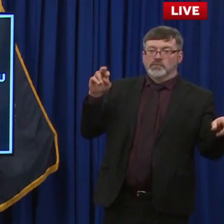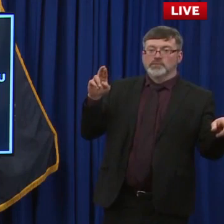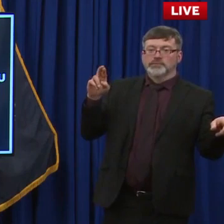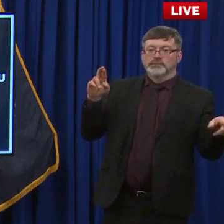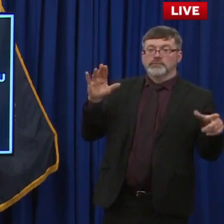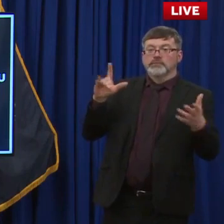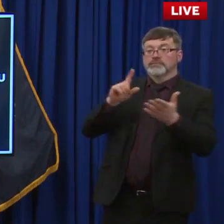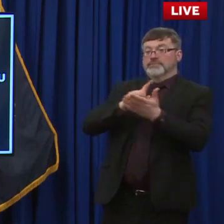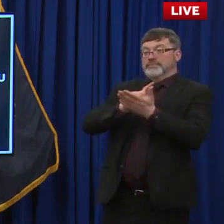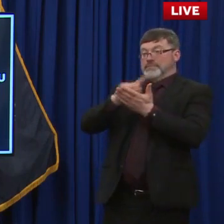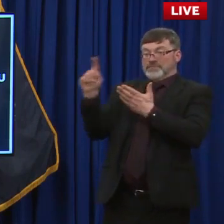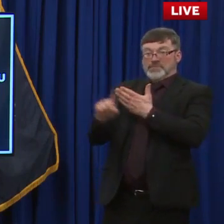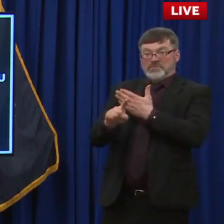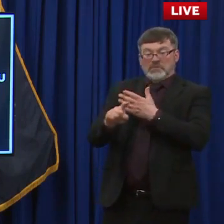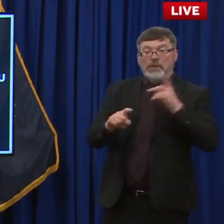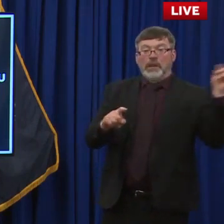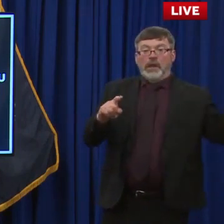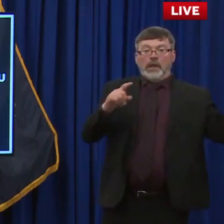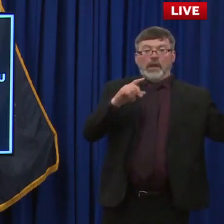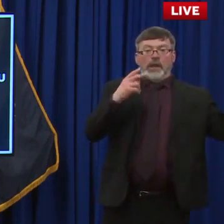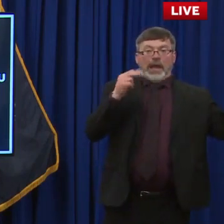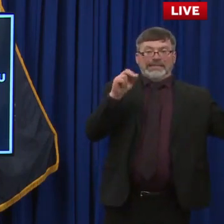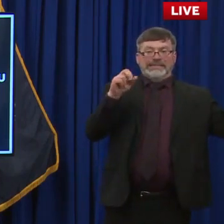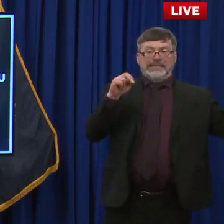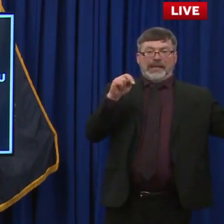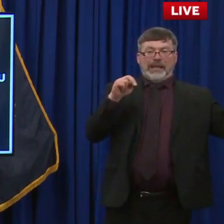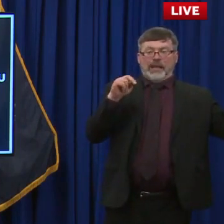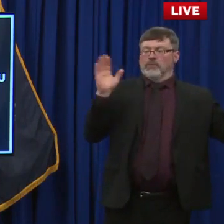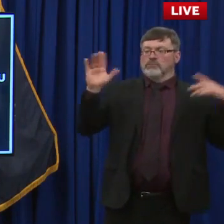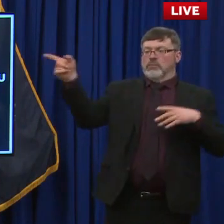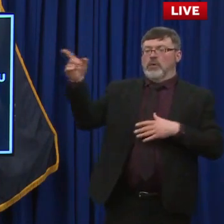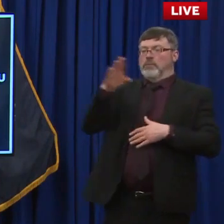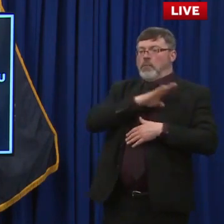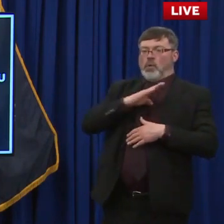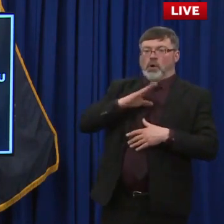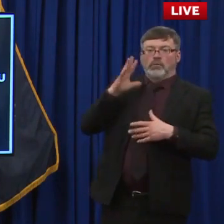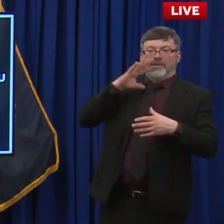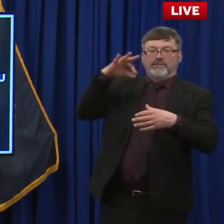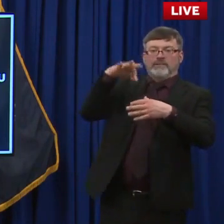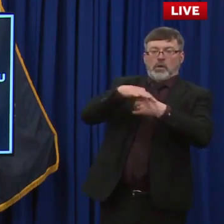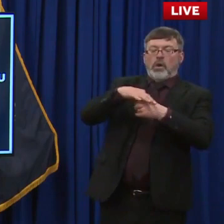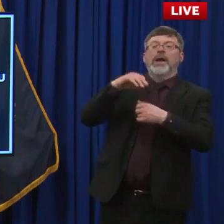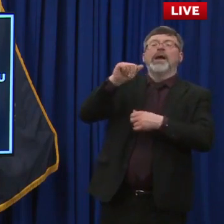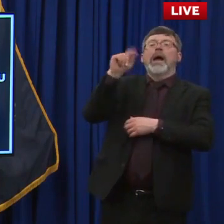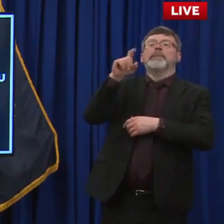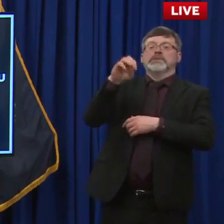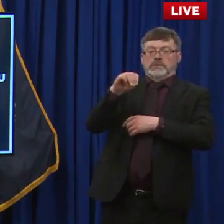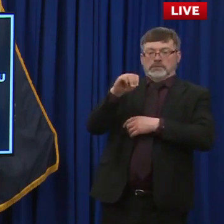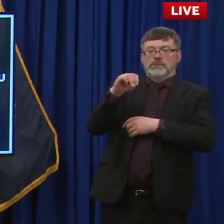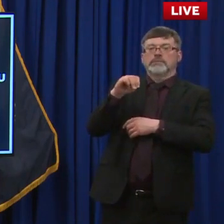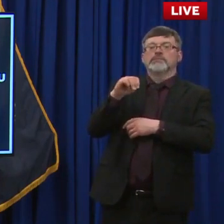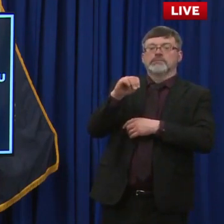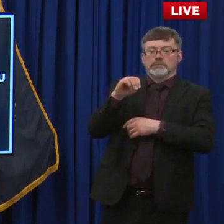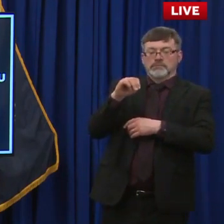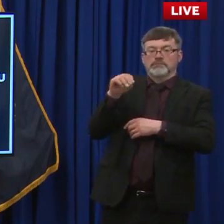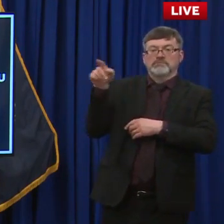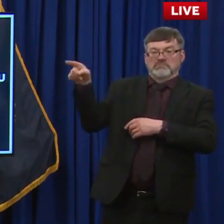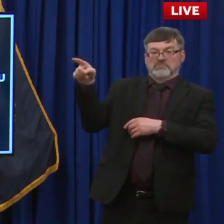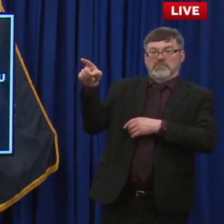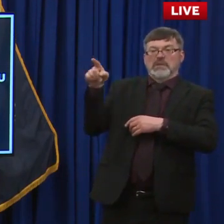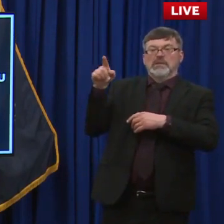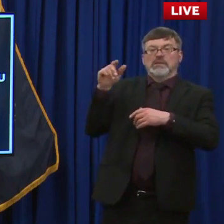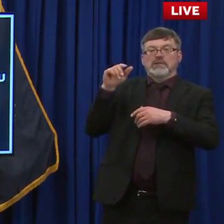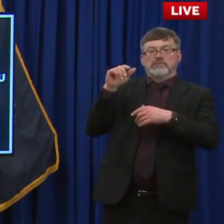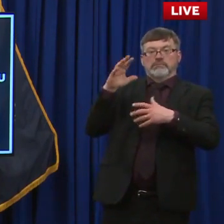you're well aware of Amazon looking to build one of the largest logistics centers in New England